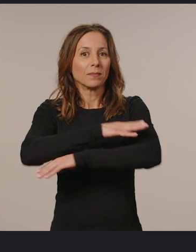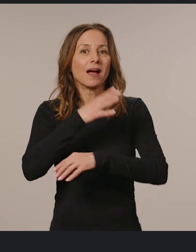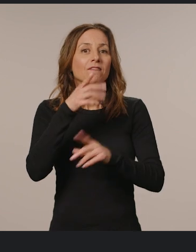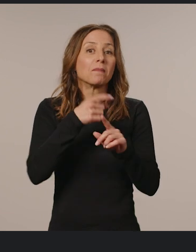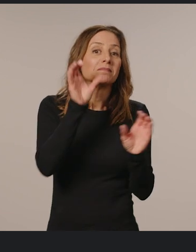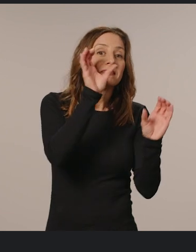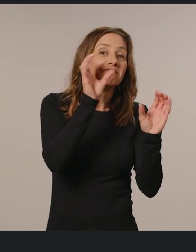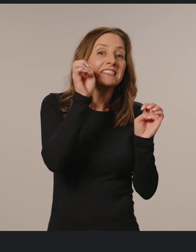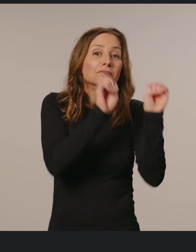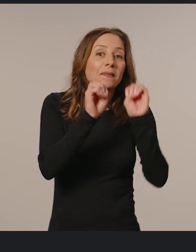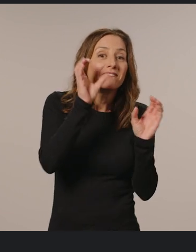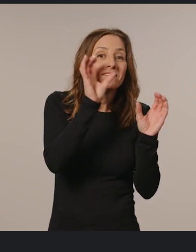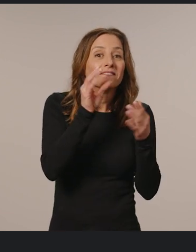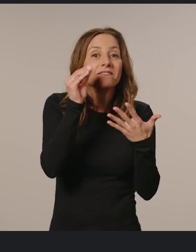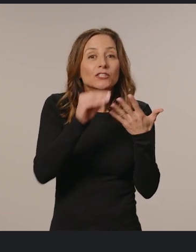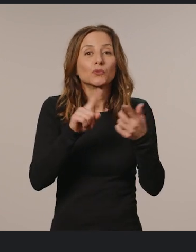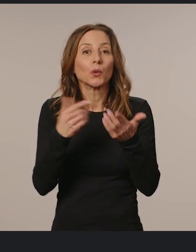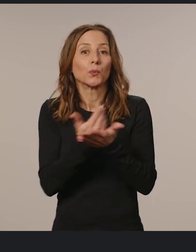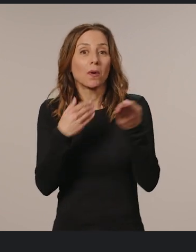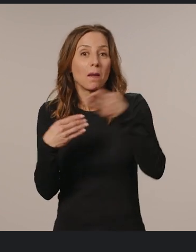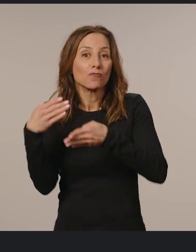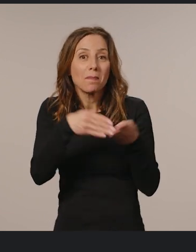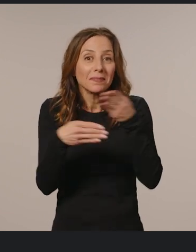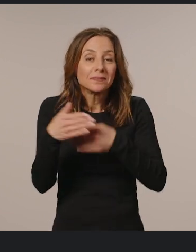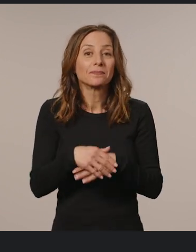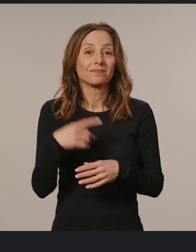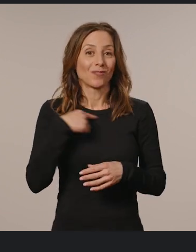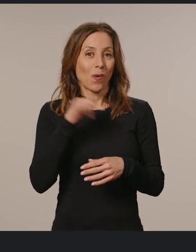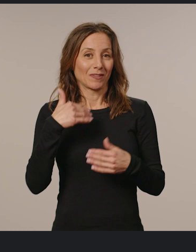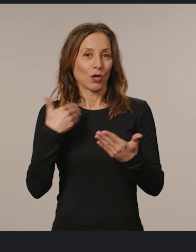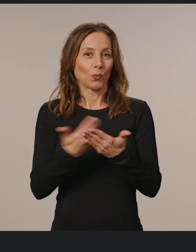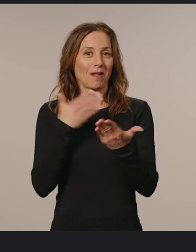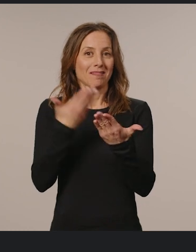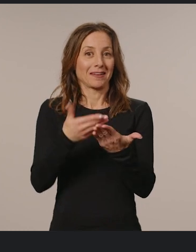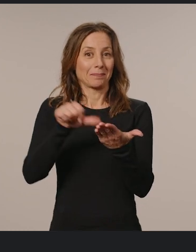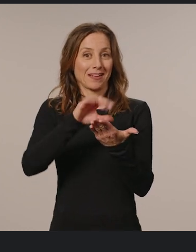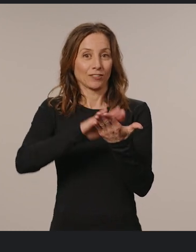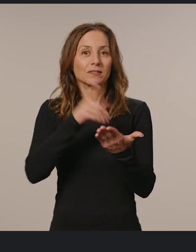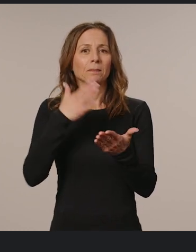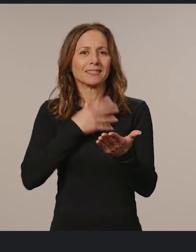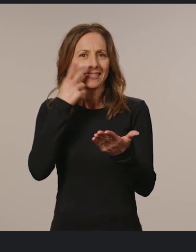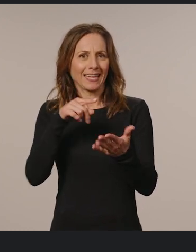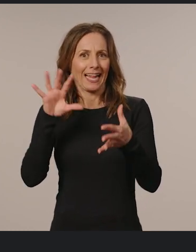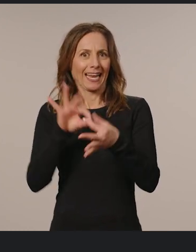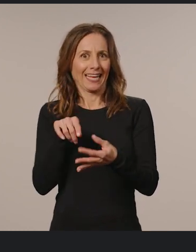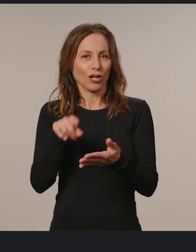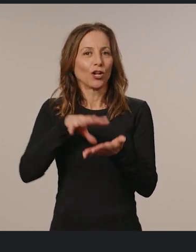features to newly interoperable. And we have a new landing page. Please see this link to learn more about what we've